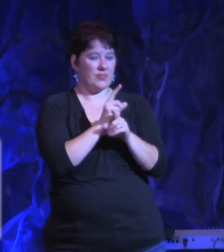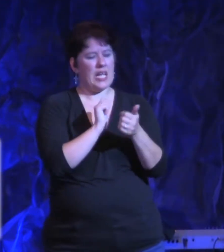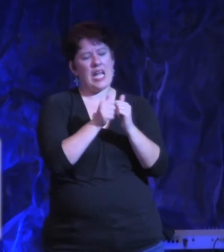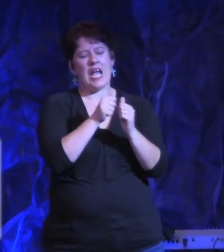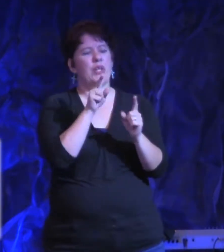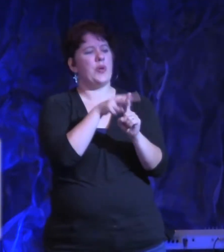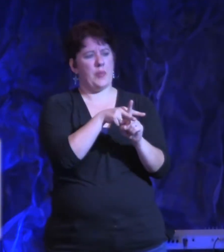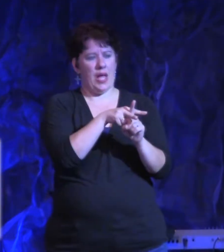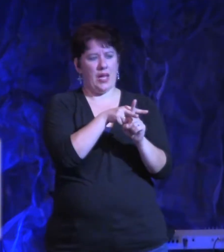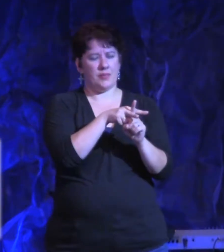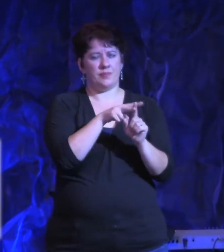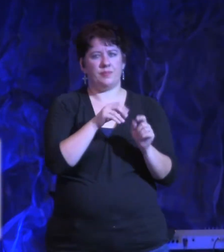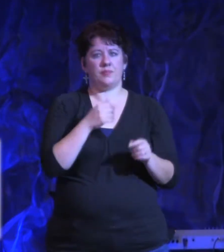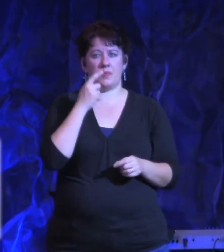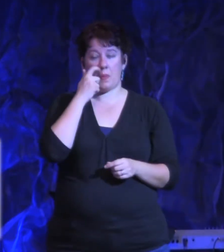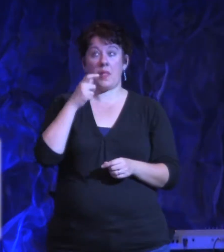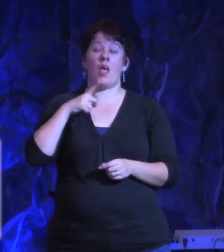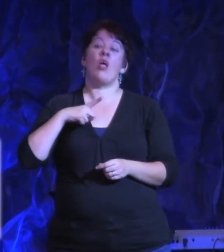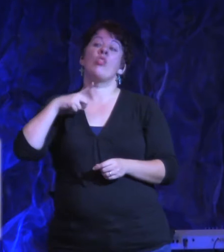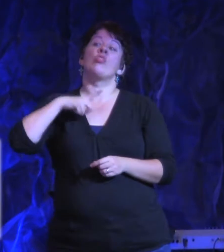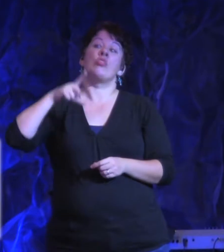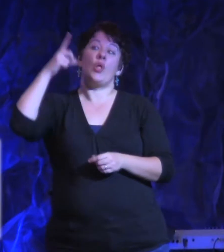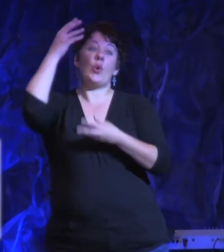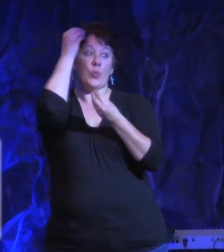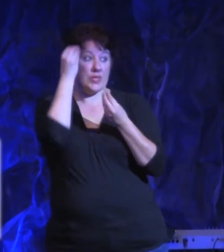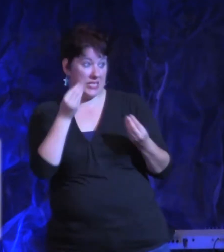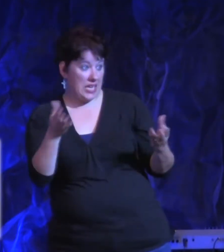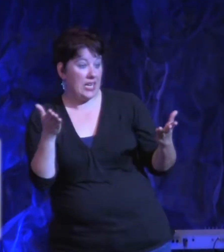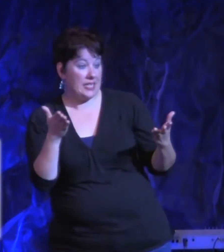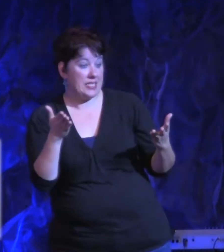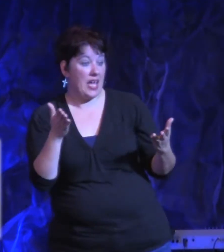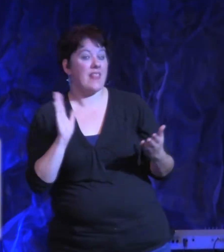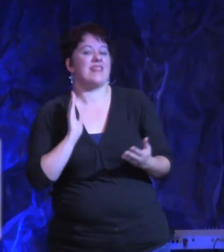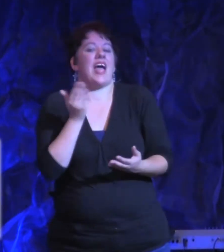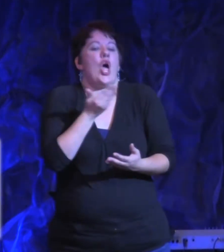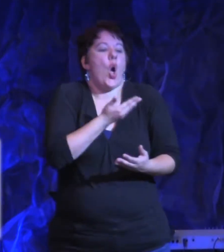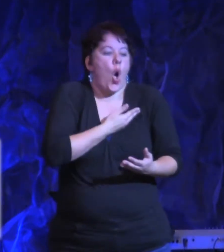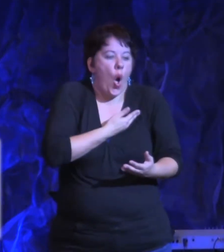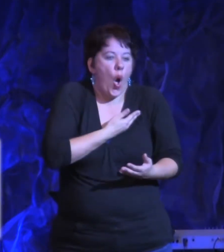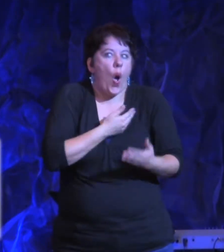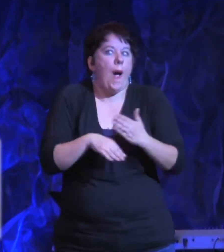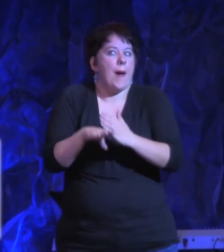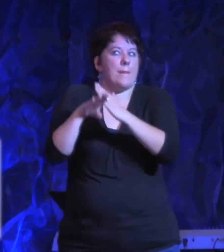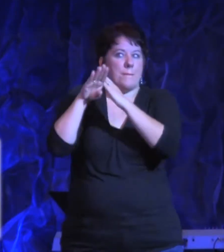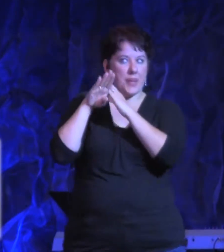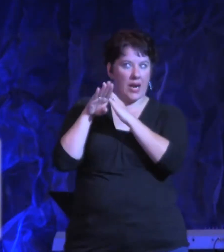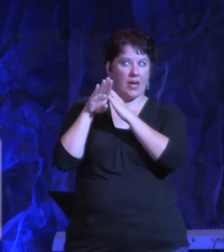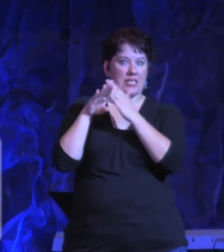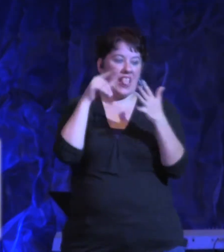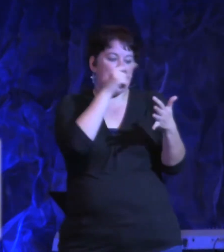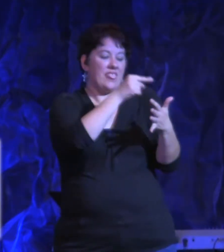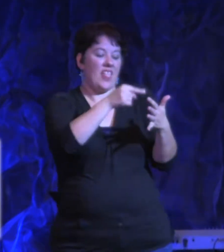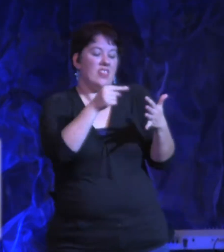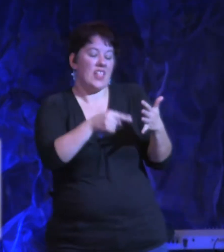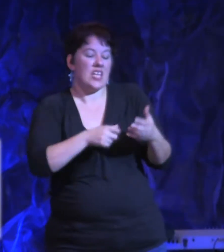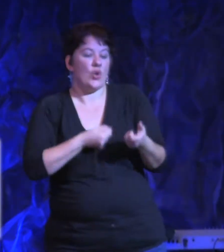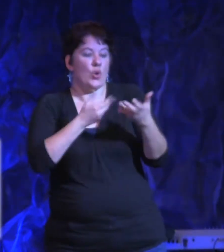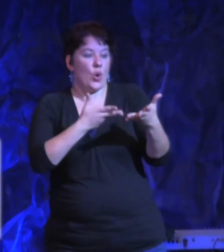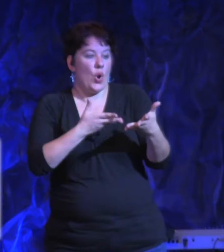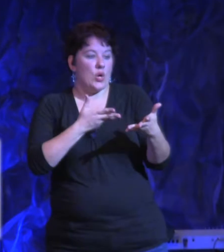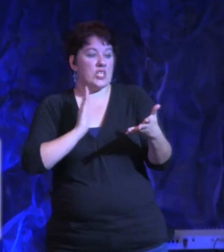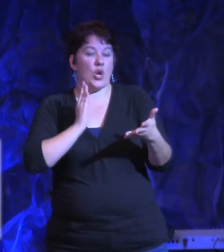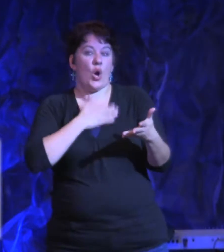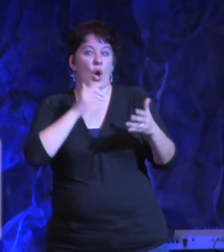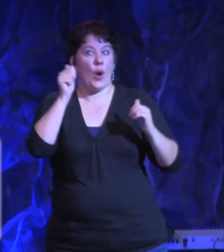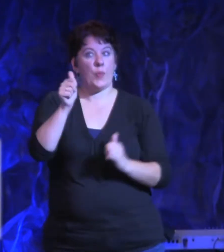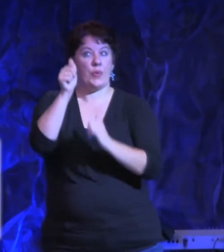I believe the Lord is wanting us to know that he wants to remove our barriers. The things that are holding us back from pursuing God or getting our